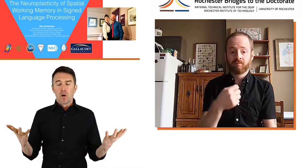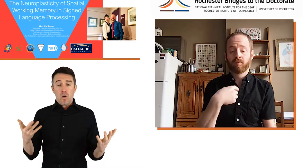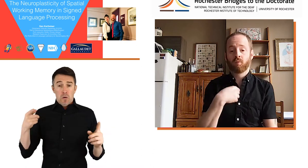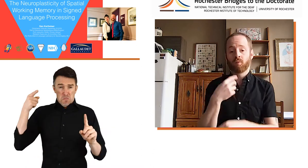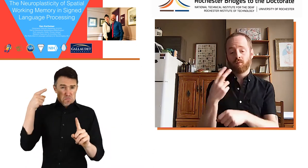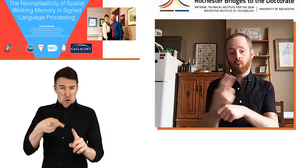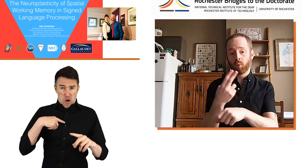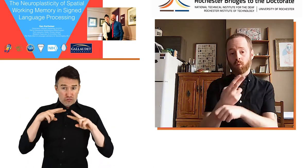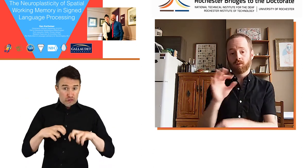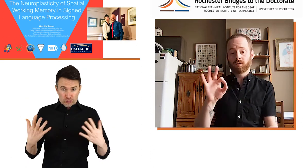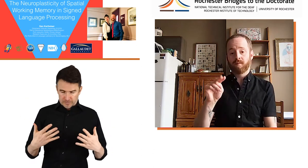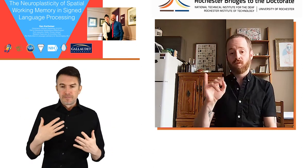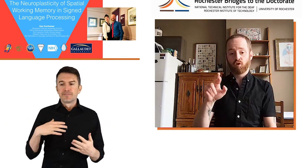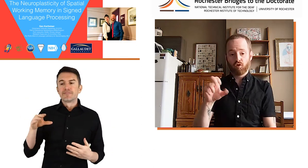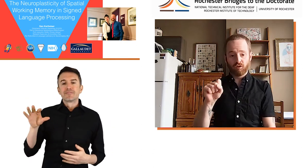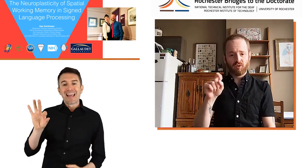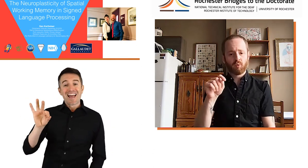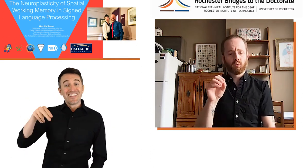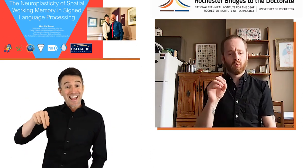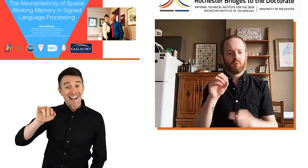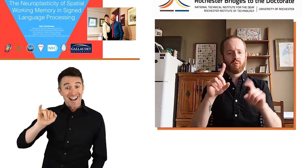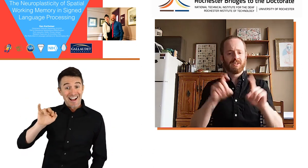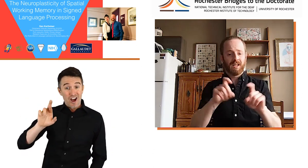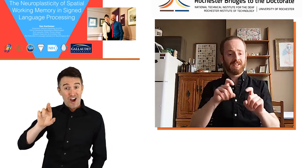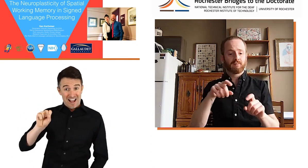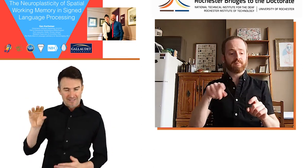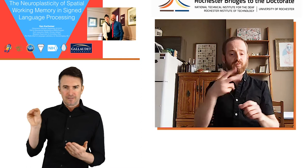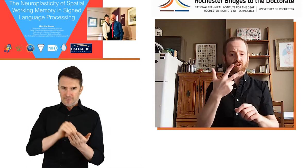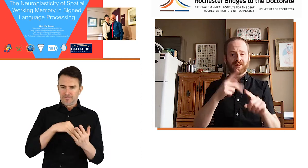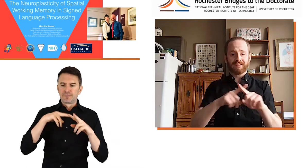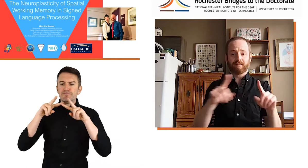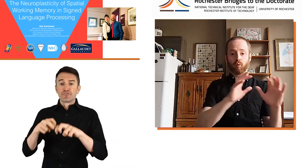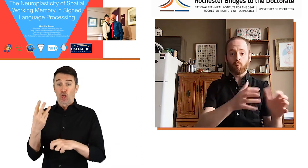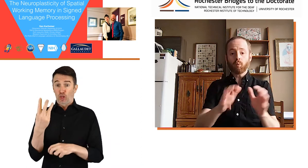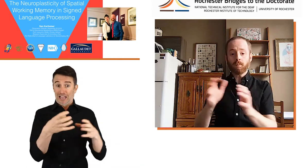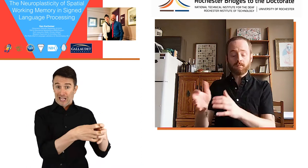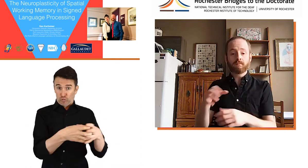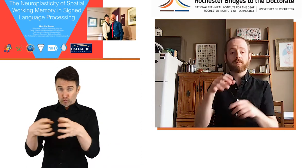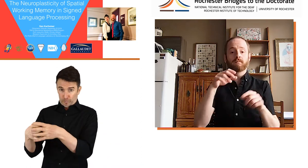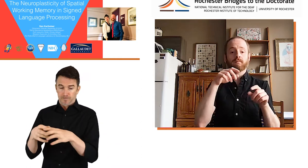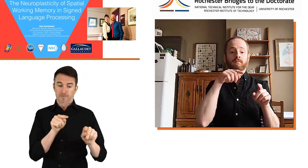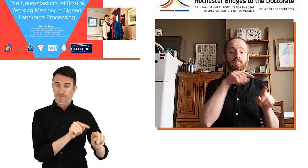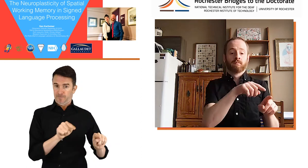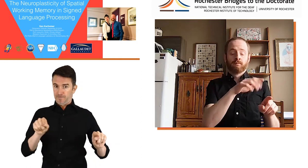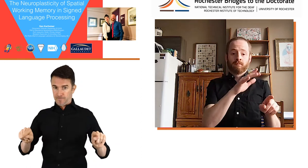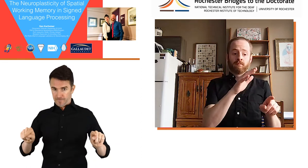And basically what I did was I used FNIRS to test three different groups.